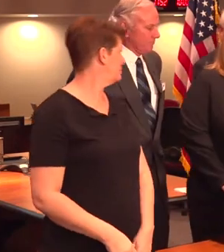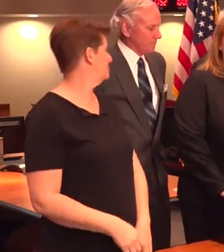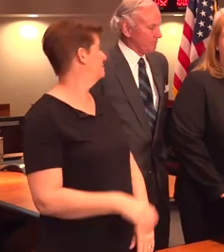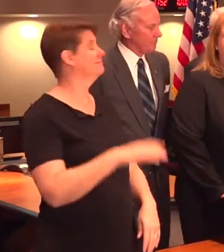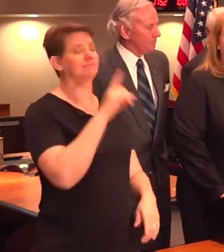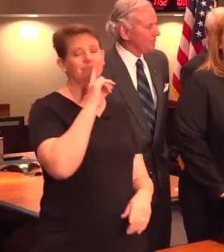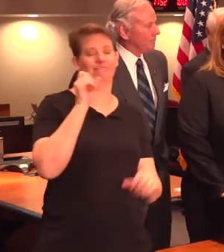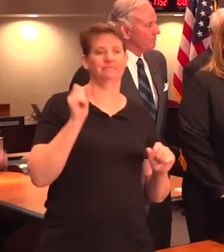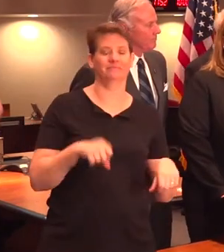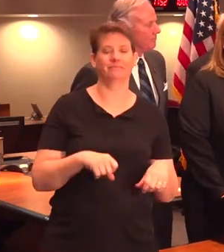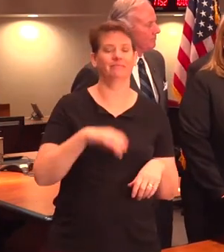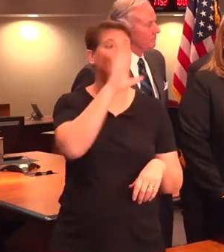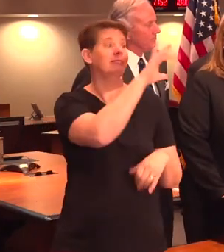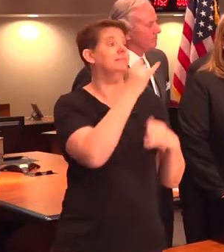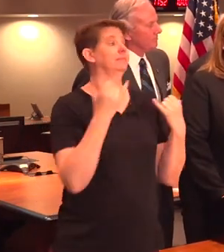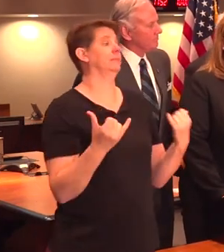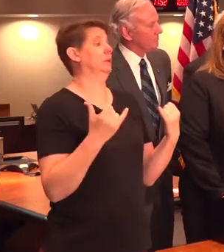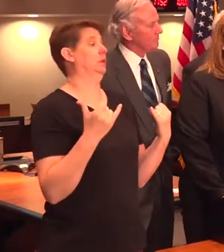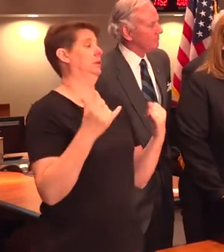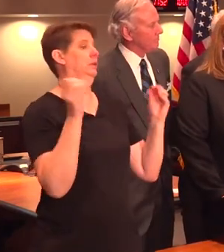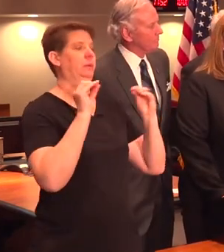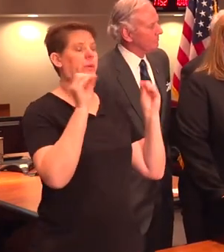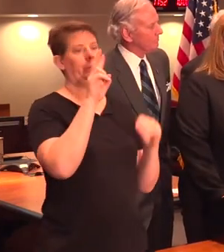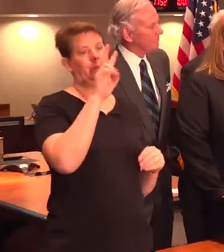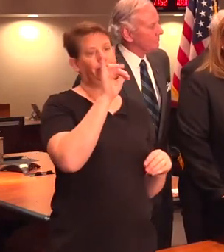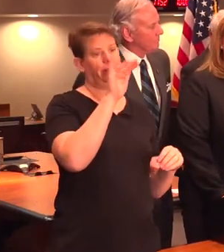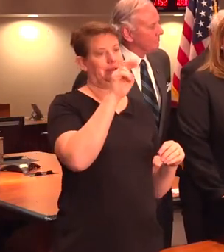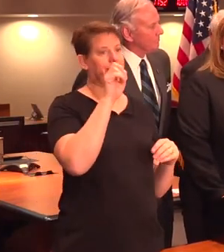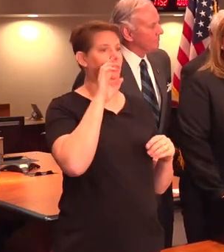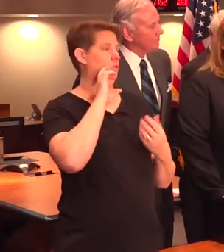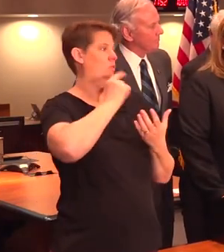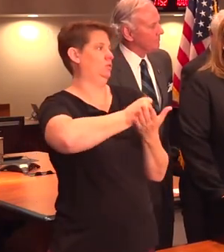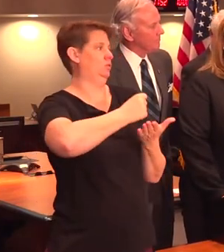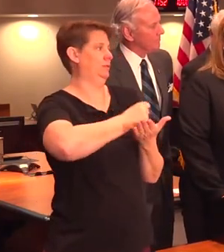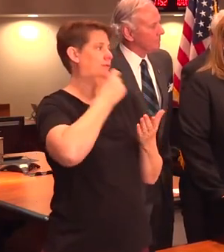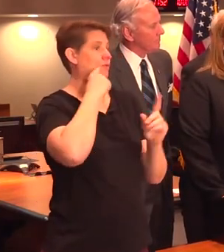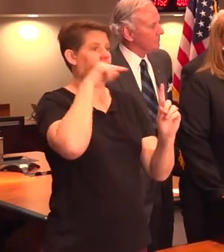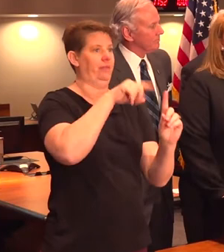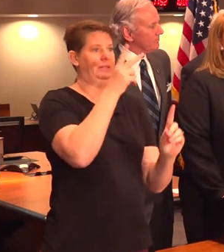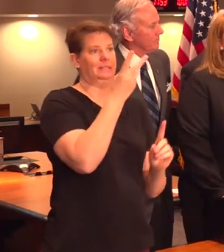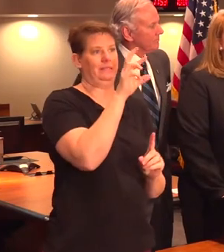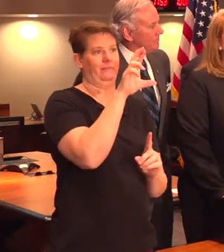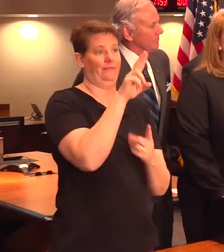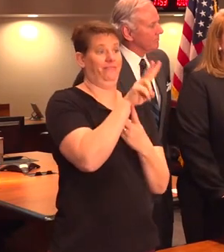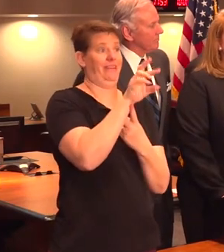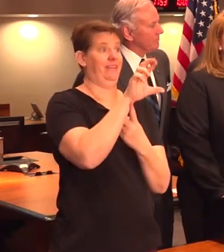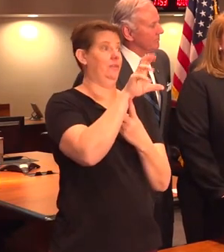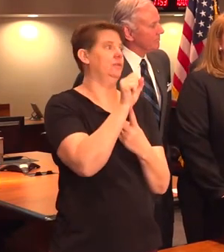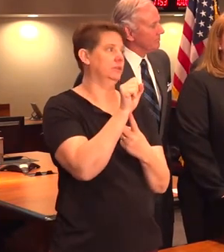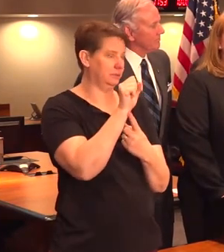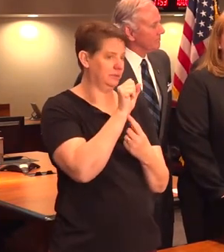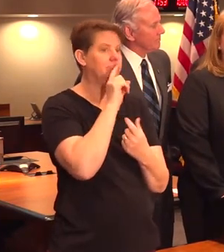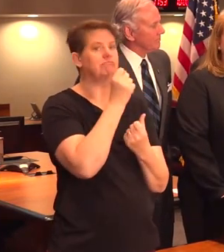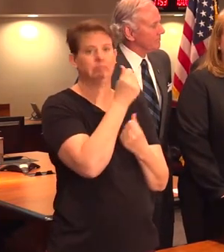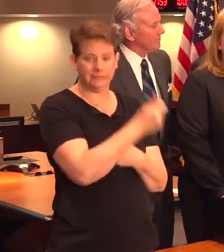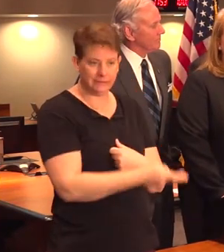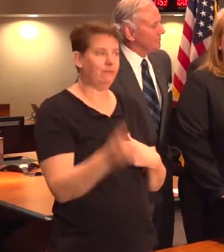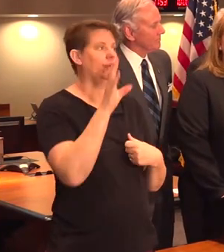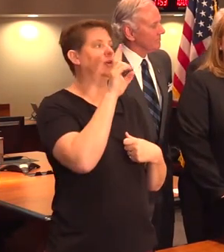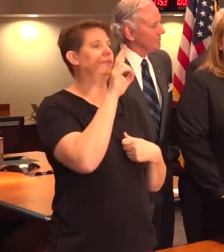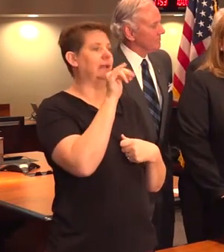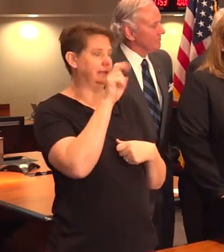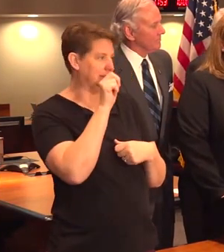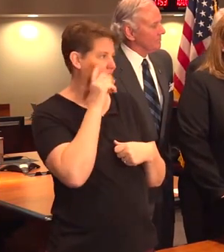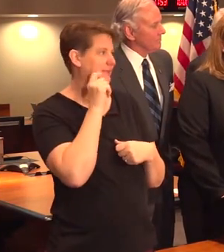Certainly. So, currently there is no vaccine or treatment for this virus. There are multiple vaccines